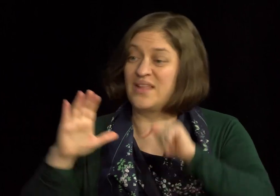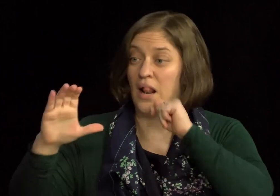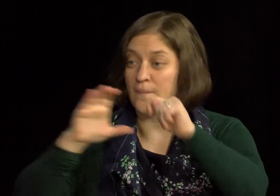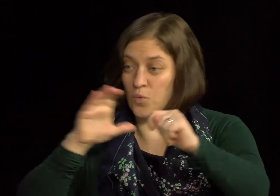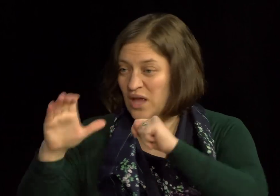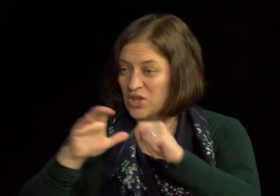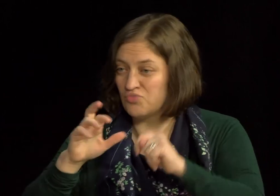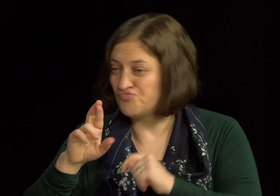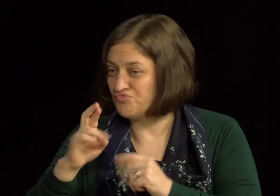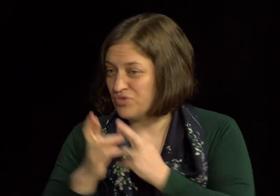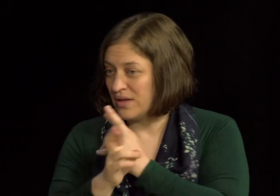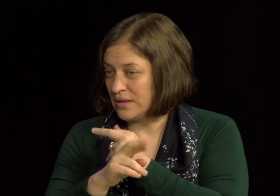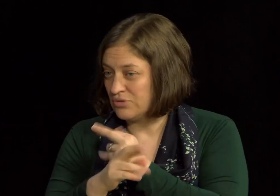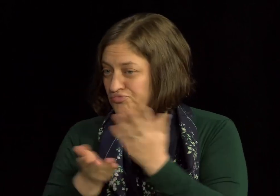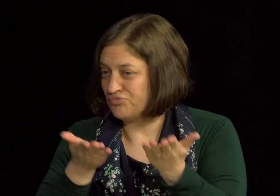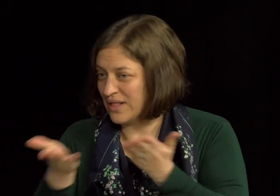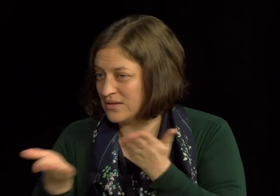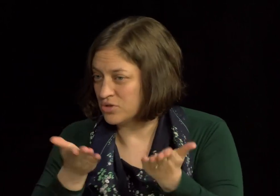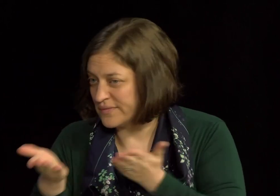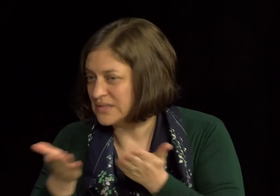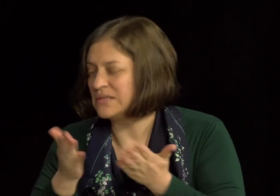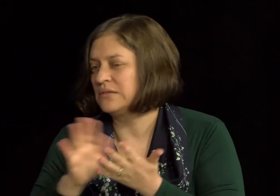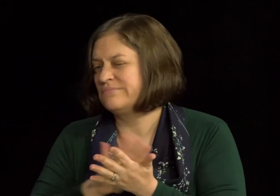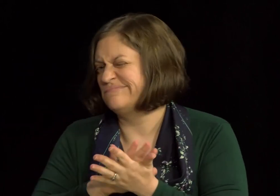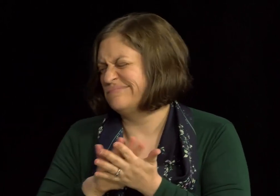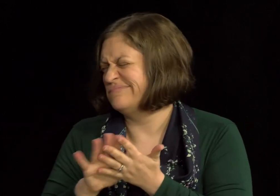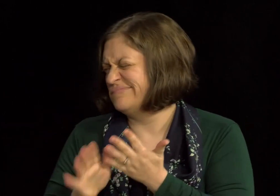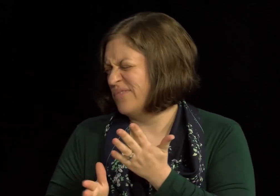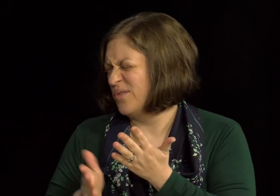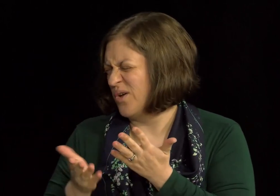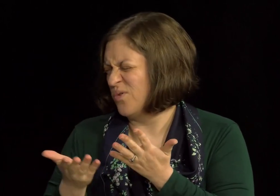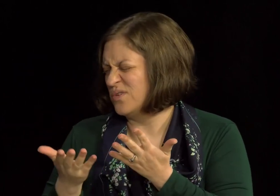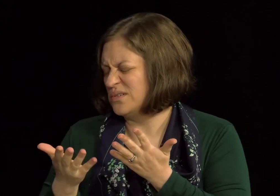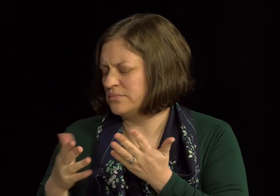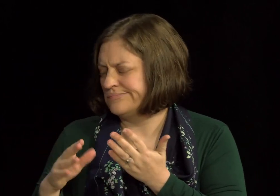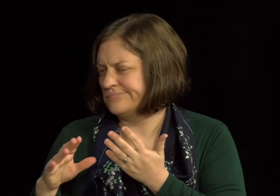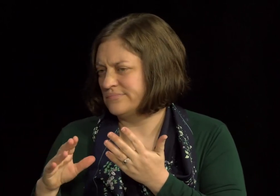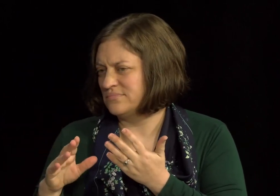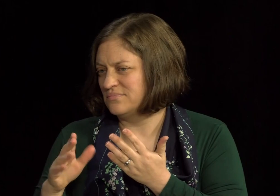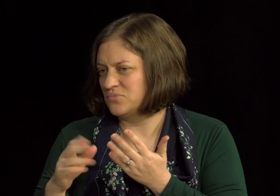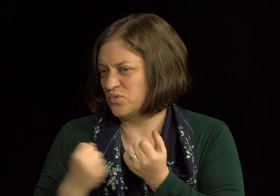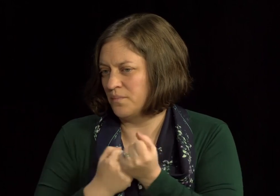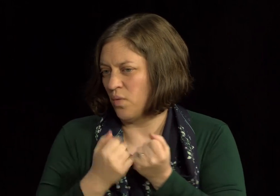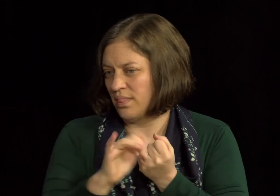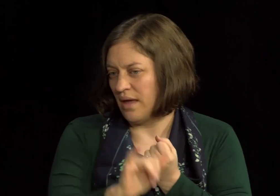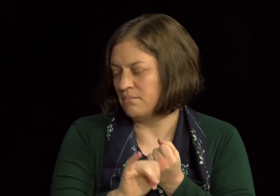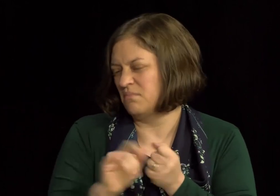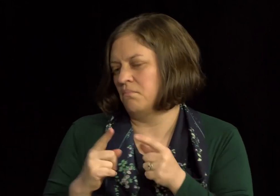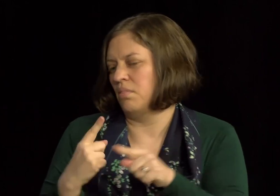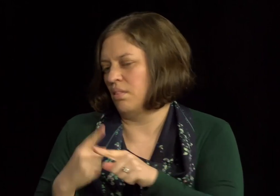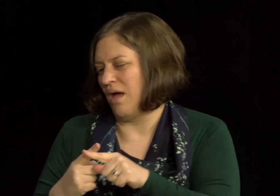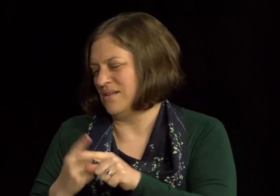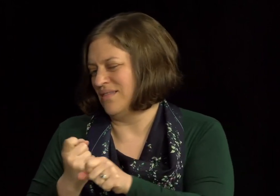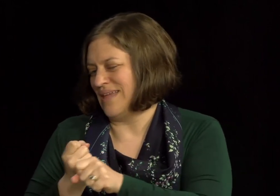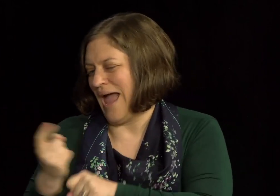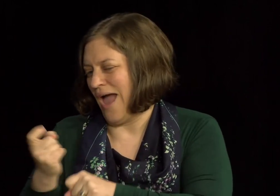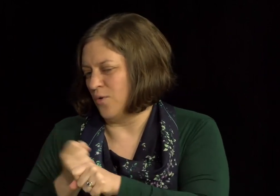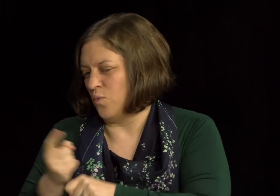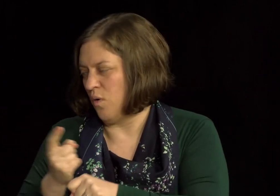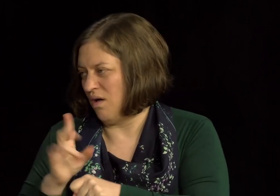telecommunications relay services, uh, so there are a number of, uh, things that are supported by that fund. And then